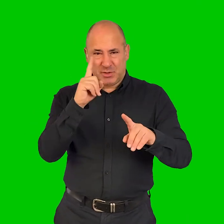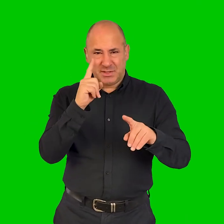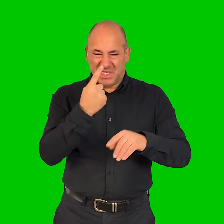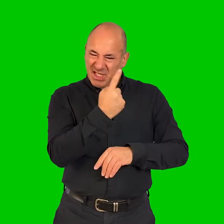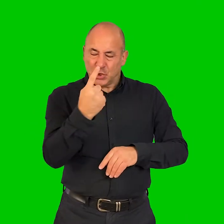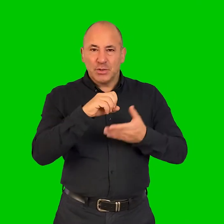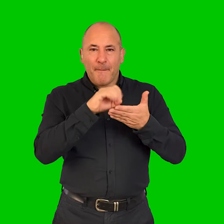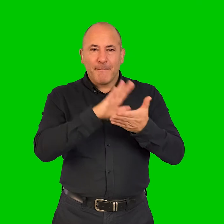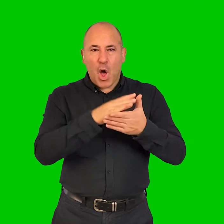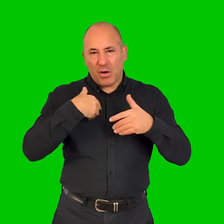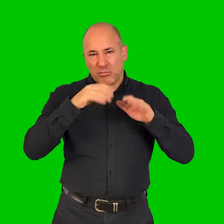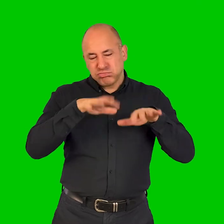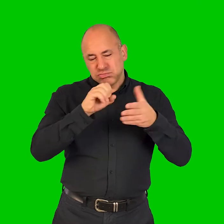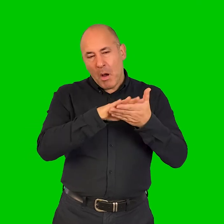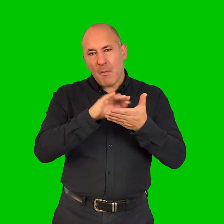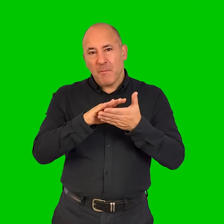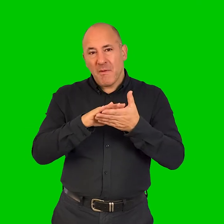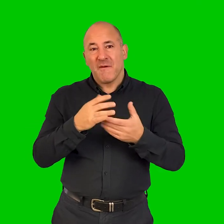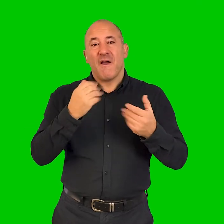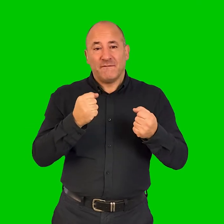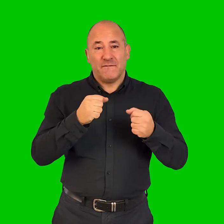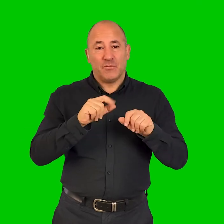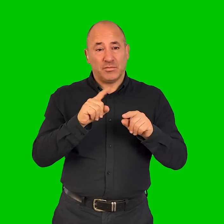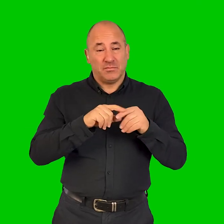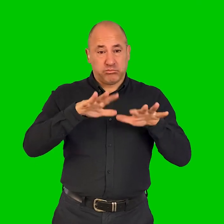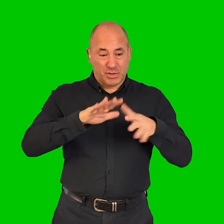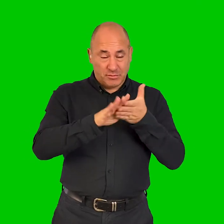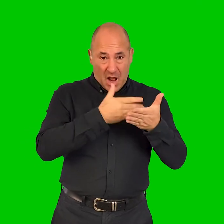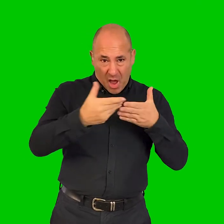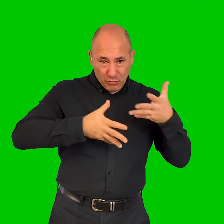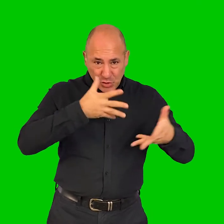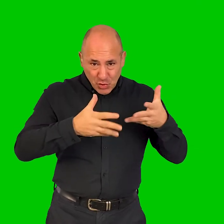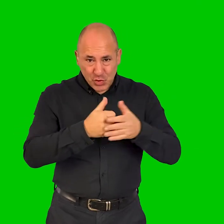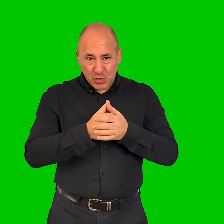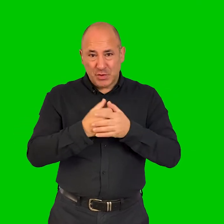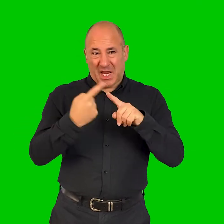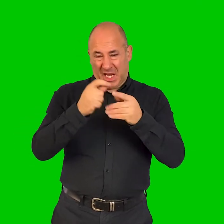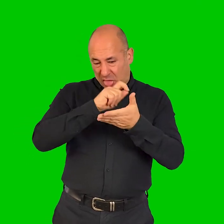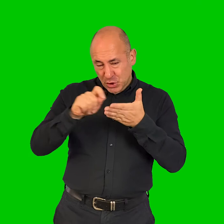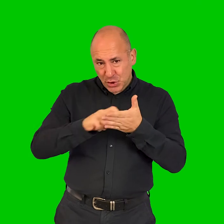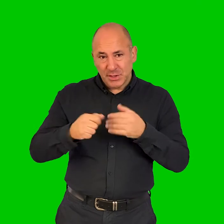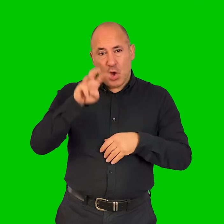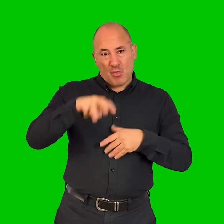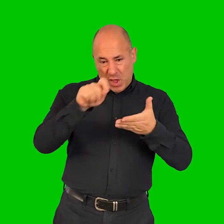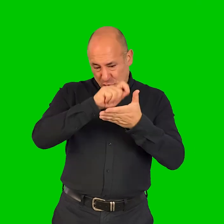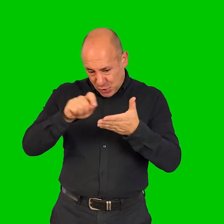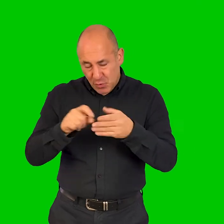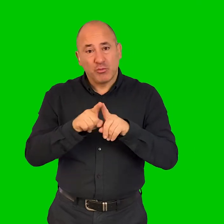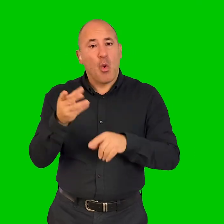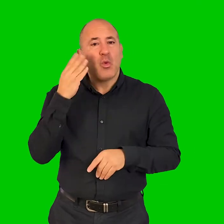I mean, this would be the goal, the dream, would be that every blog that I wrote would be posted in British sign